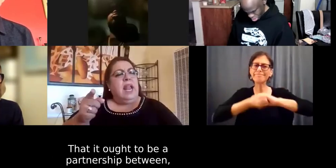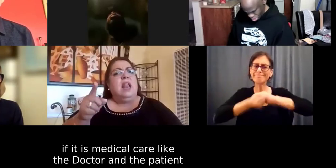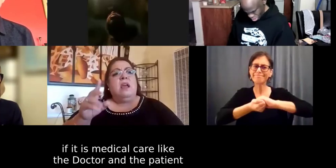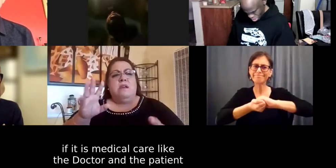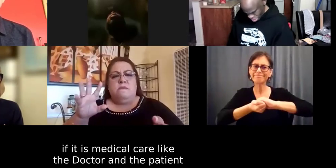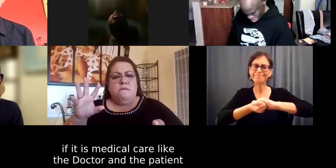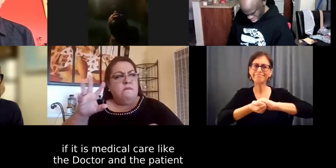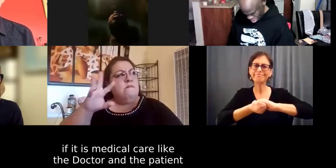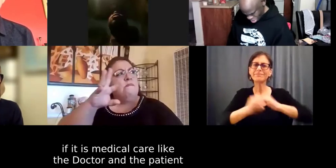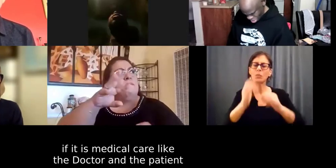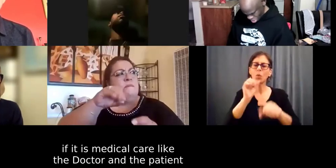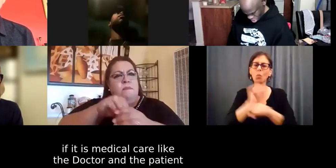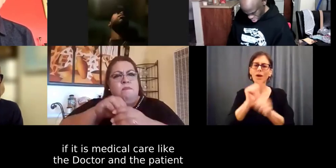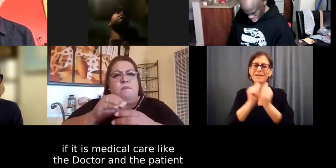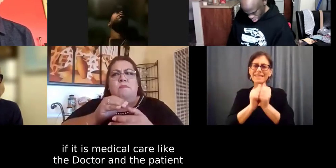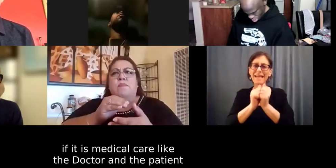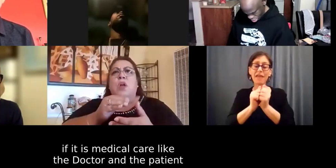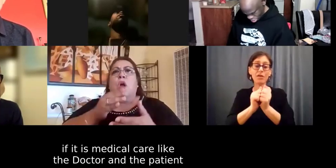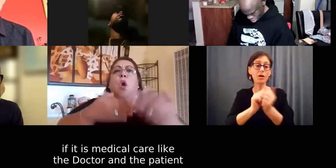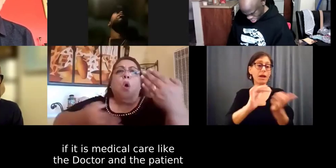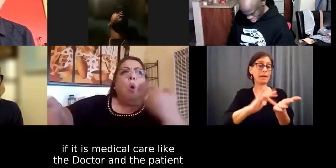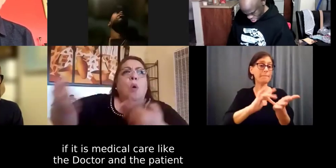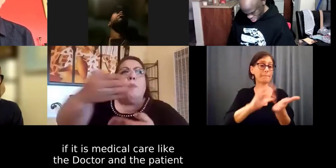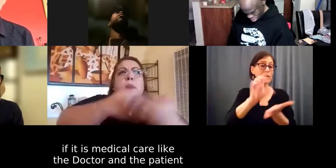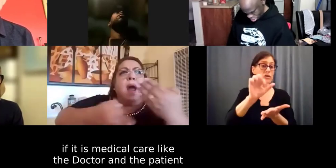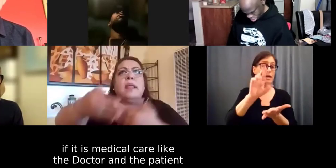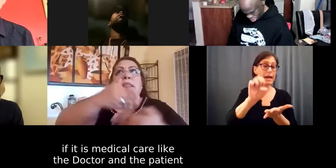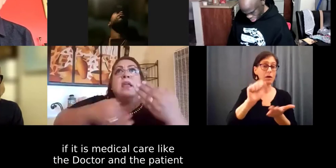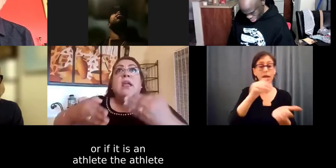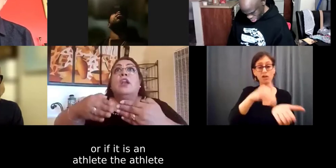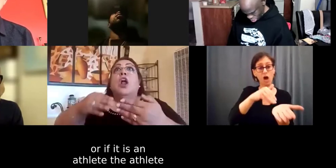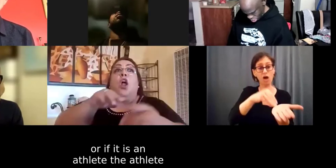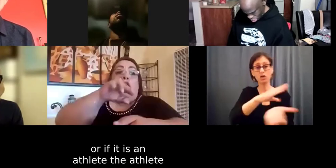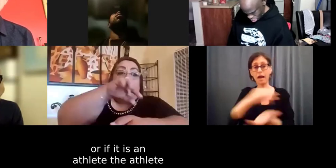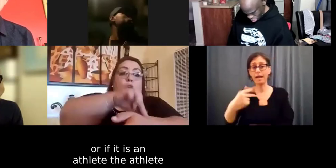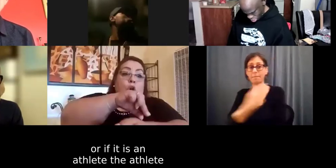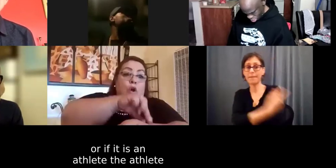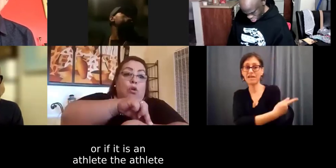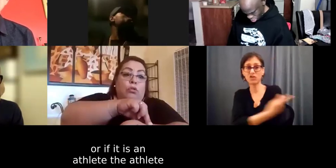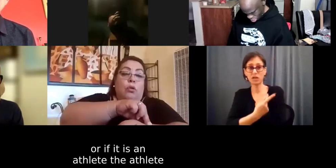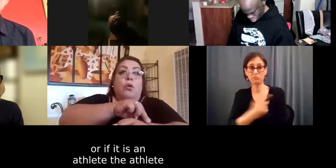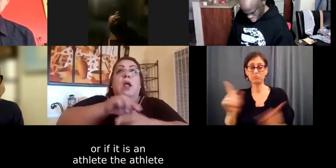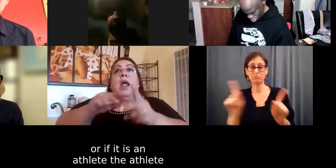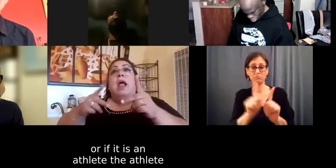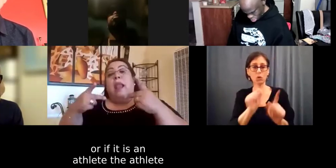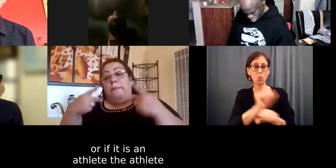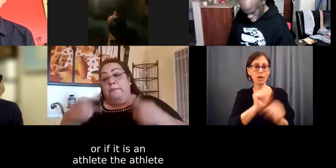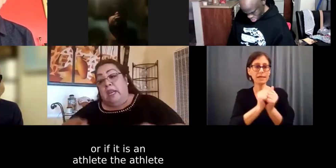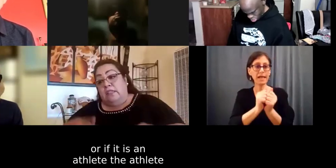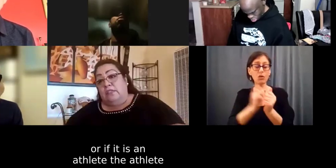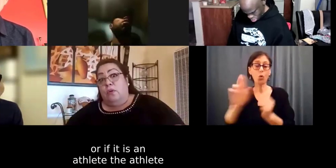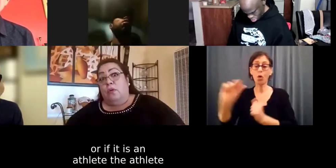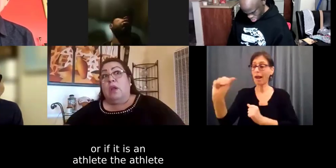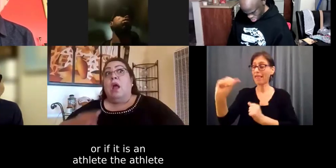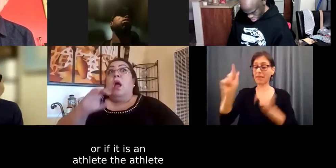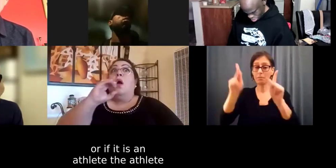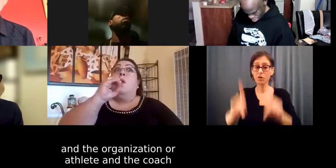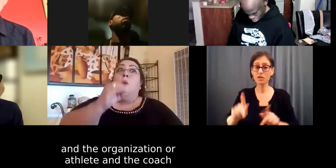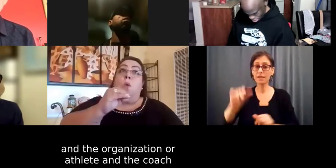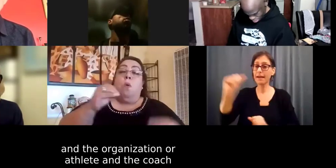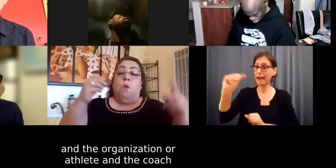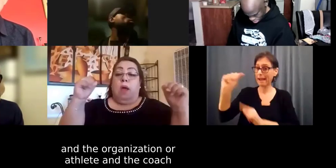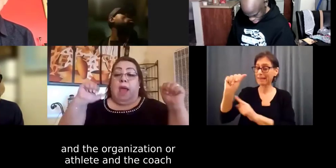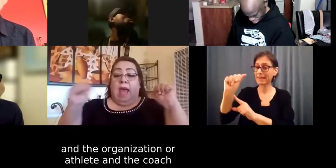if it's medical care like the doctor and the patient or if uh or if it's an athlete you know the athlete